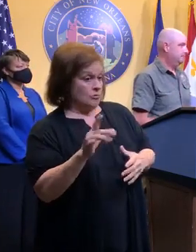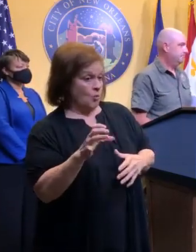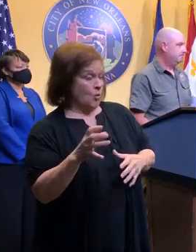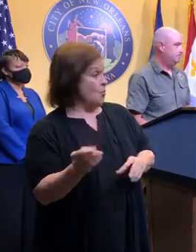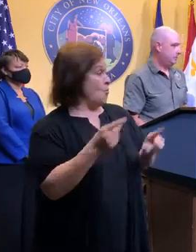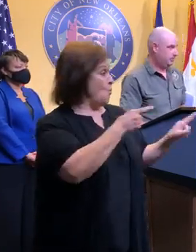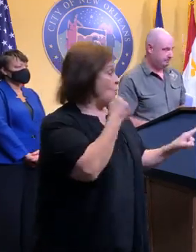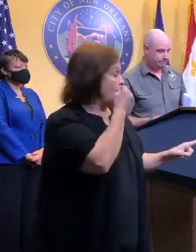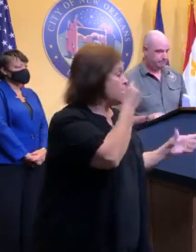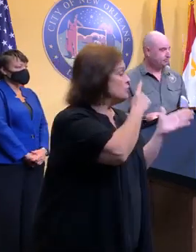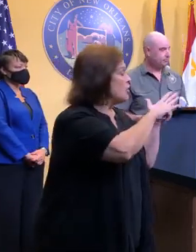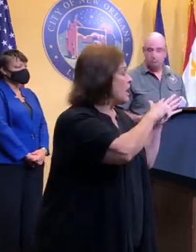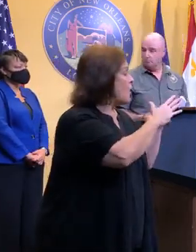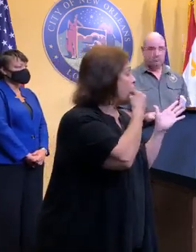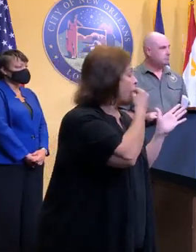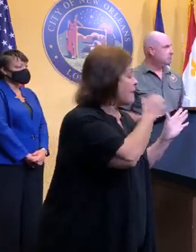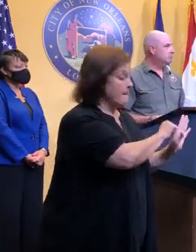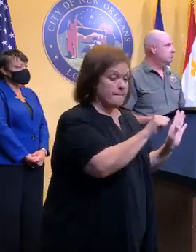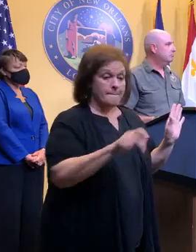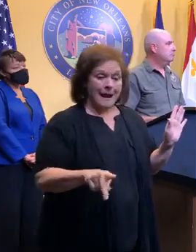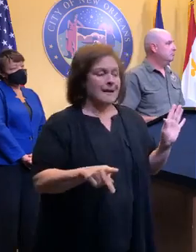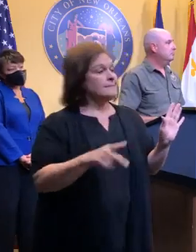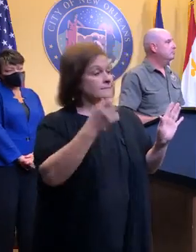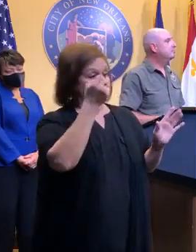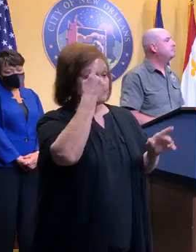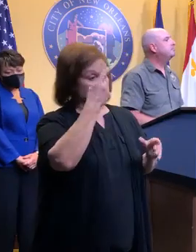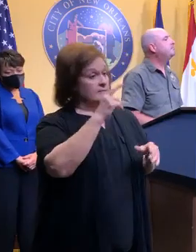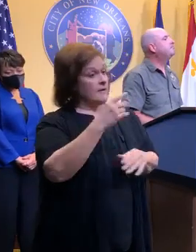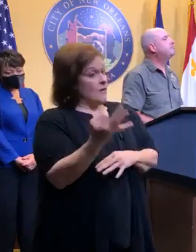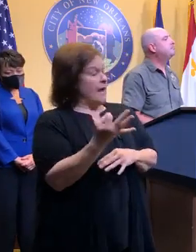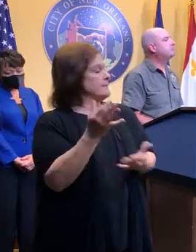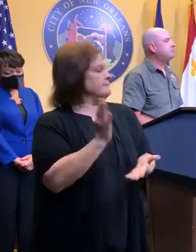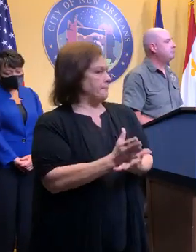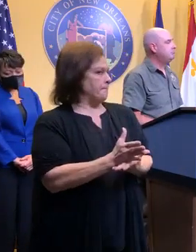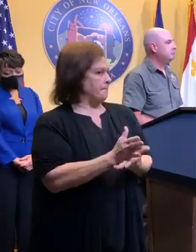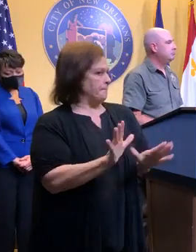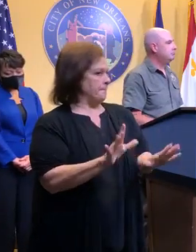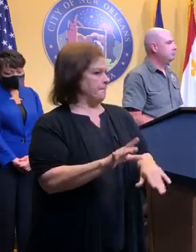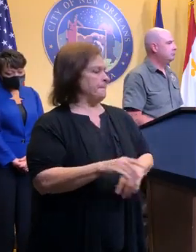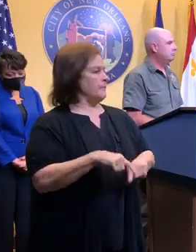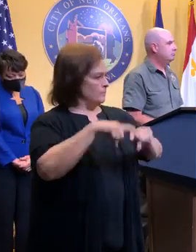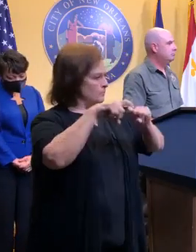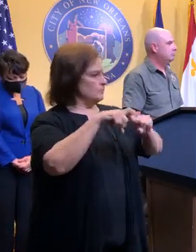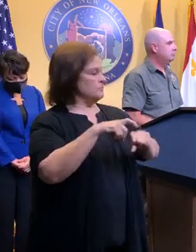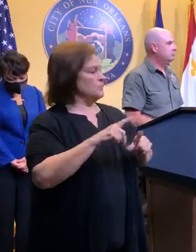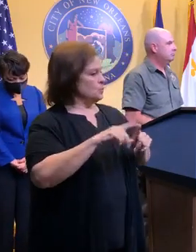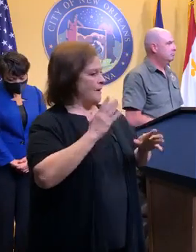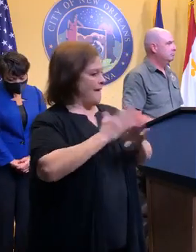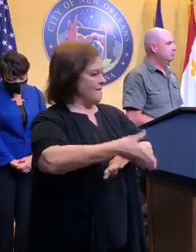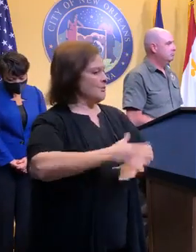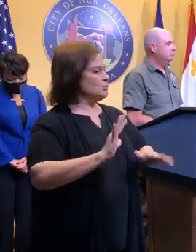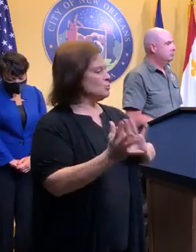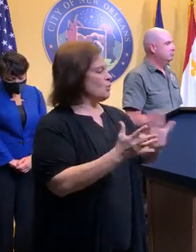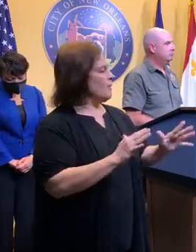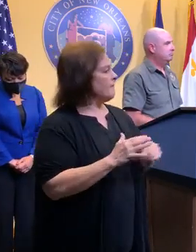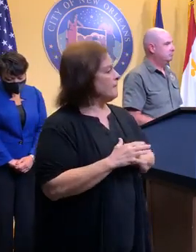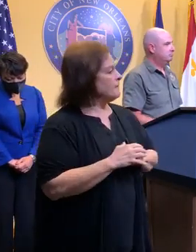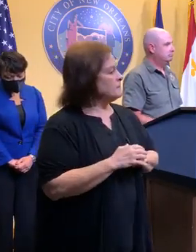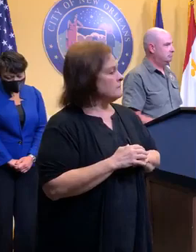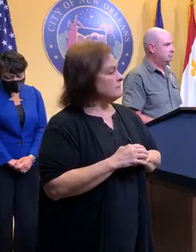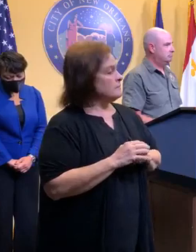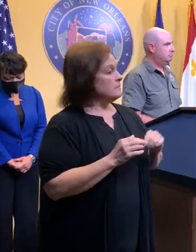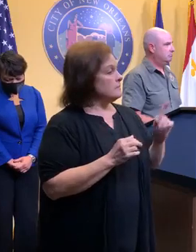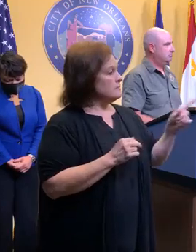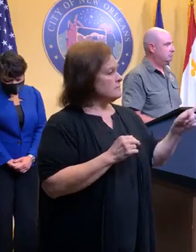that in front of him. Do you have any guidance from GOSEP on, let's say someone evacuated or someone went back to Lake